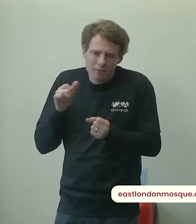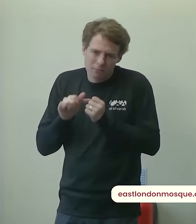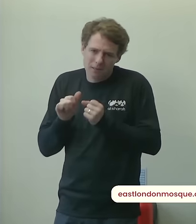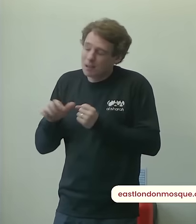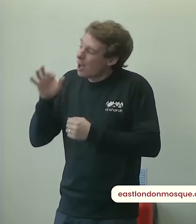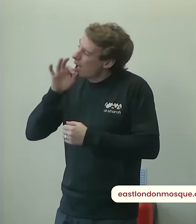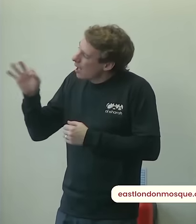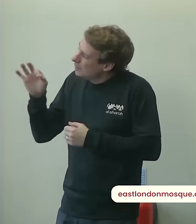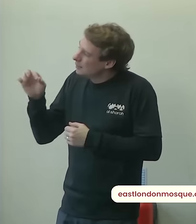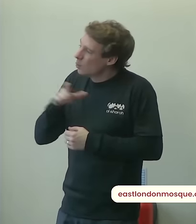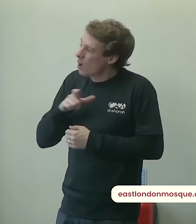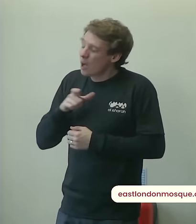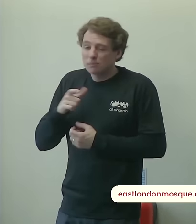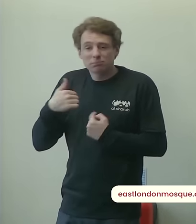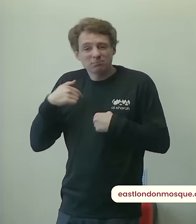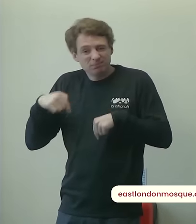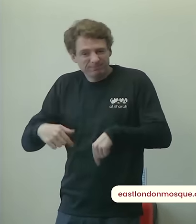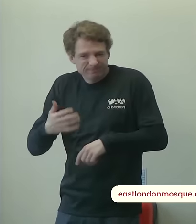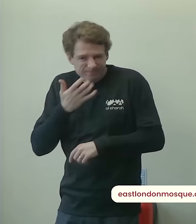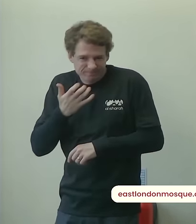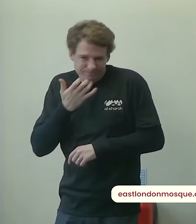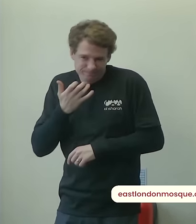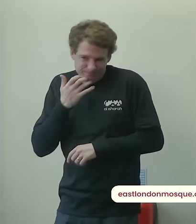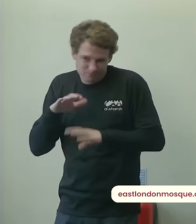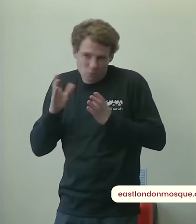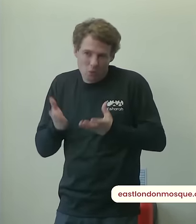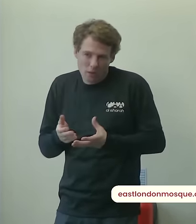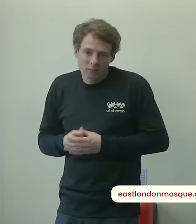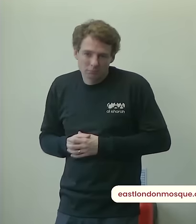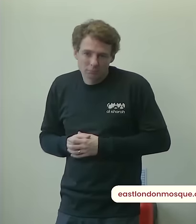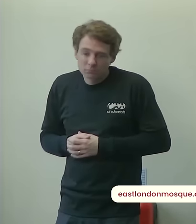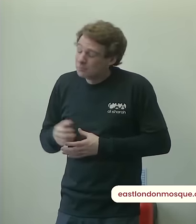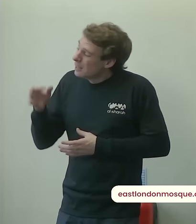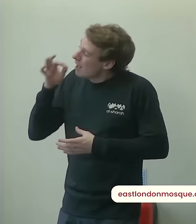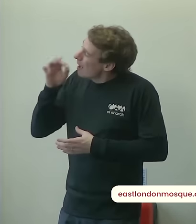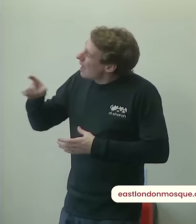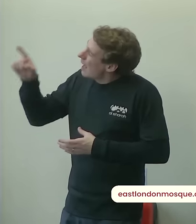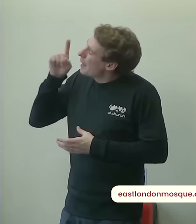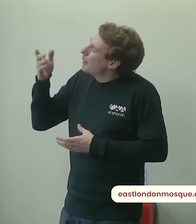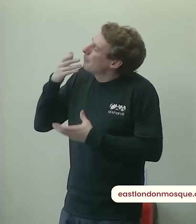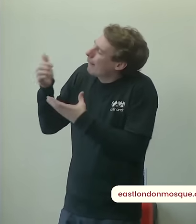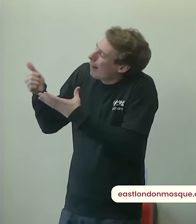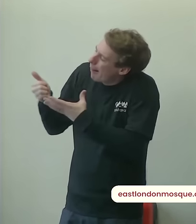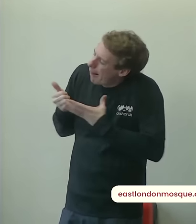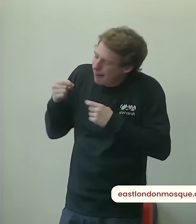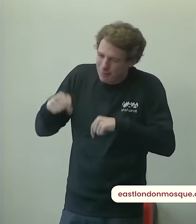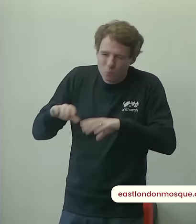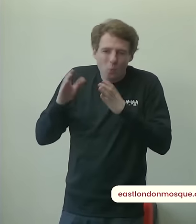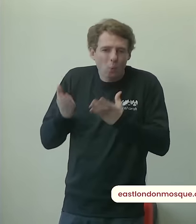to live in it so why do i want a better worldly life because i am forced to live in this world by whom by allah who